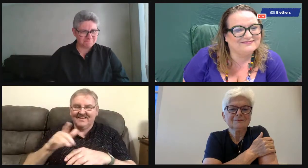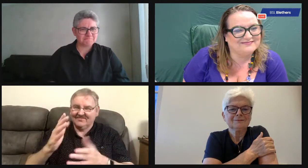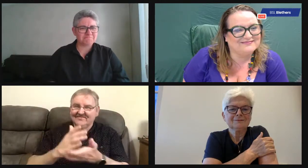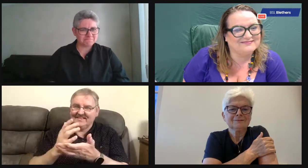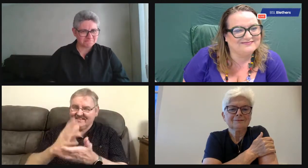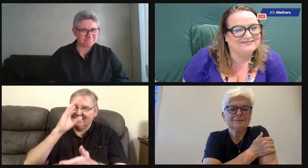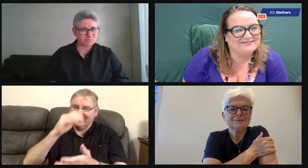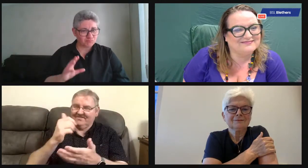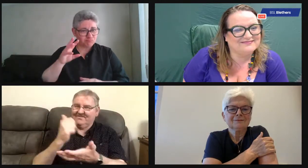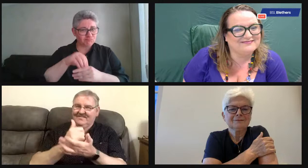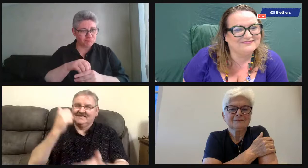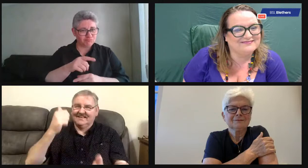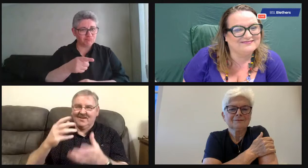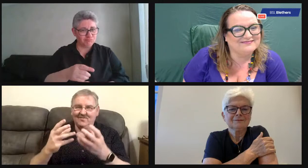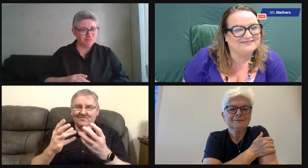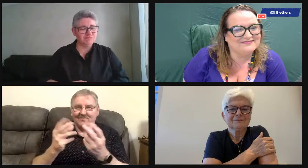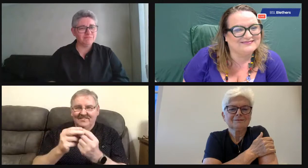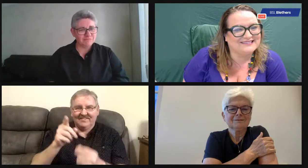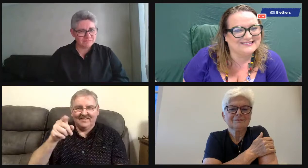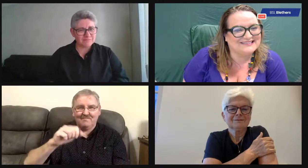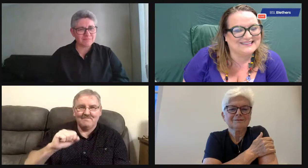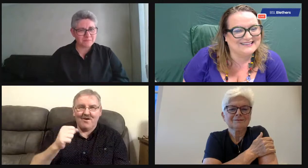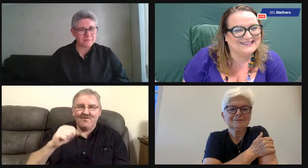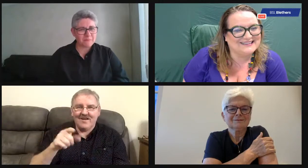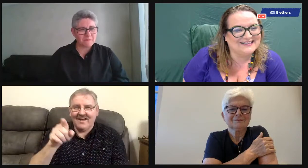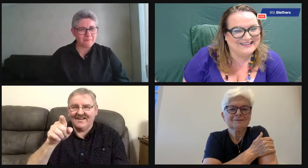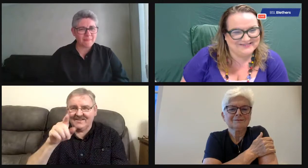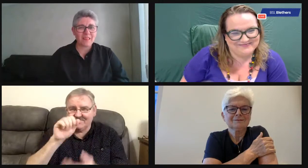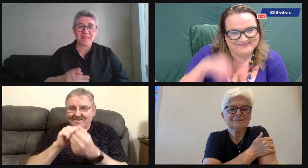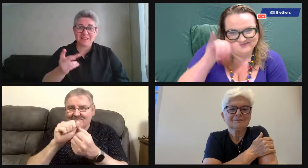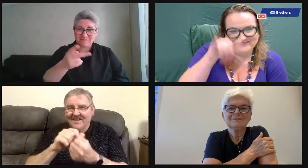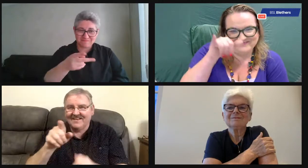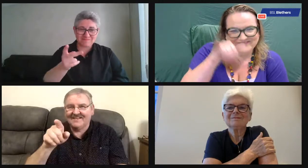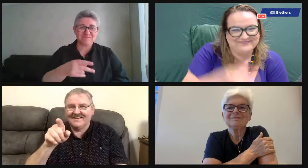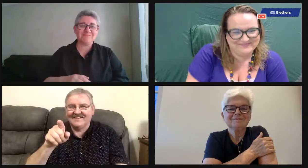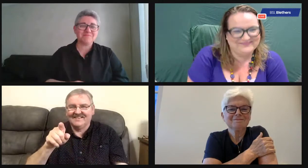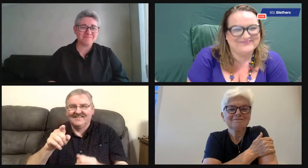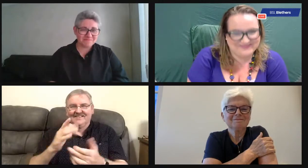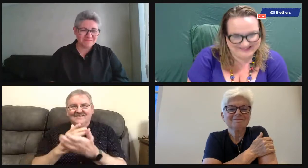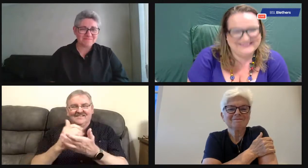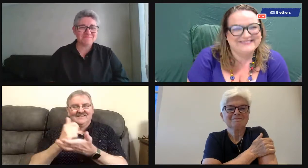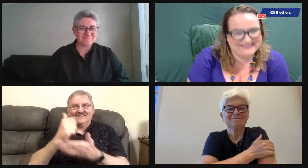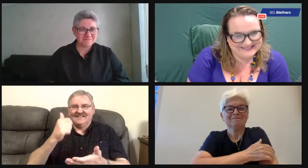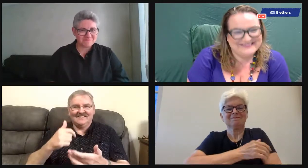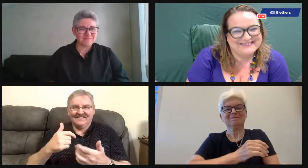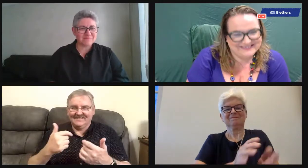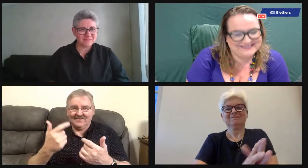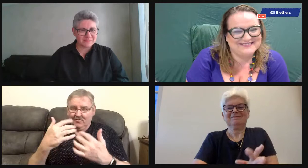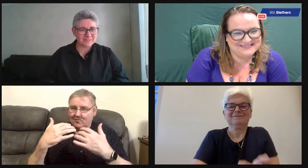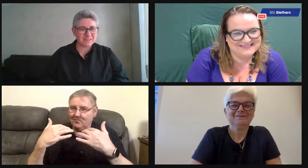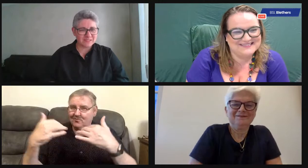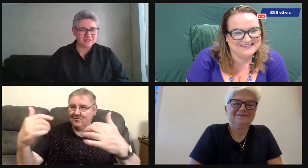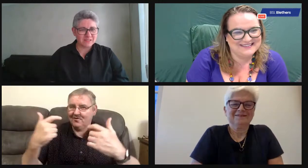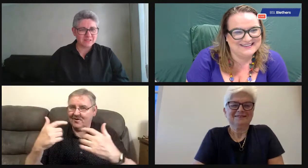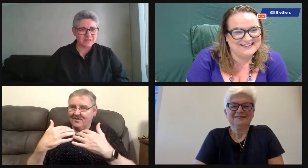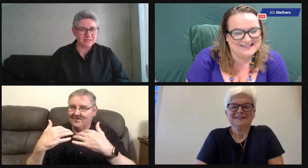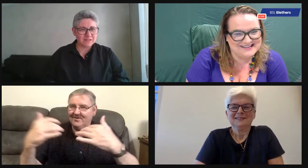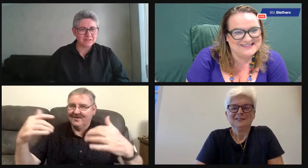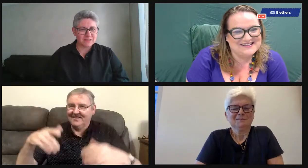to St Vincent's and I got involved in St Vincent's drama club and it was utterly fantastic. Moira was in there with me. Oh, did you? Yes. We